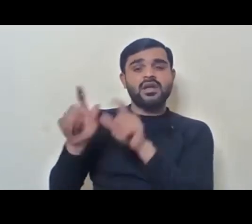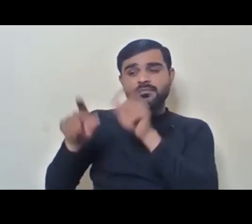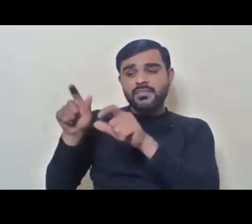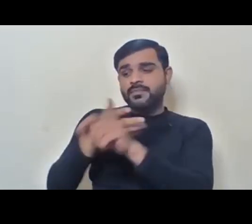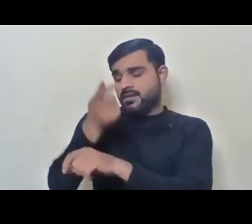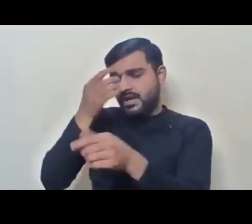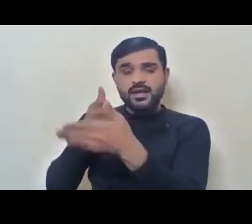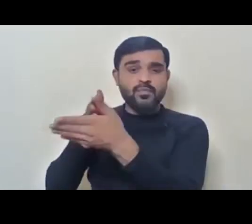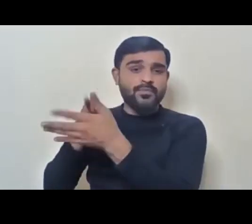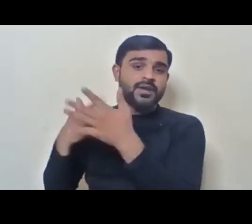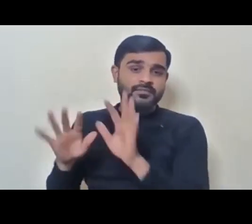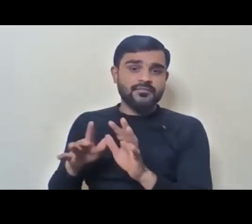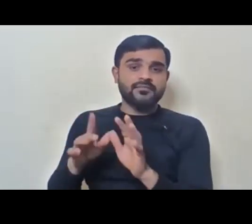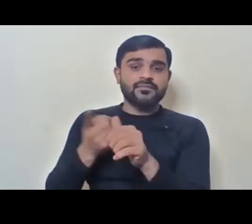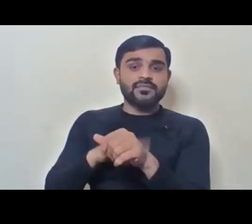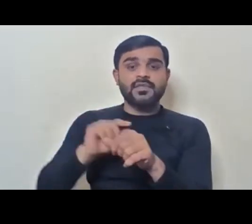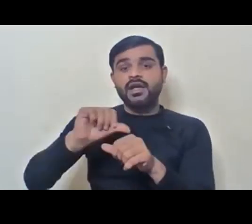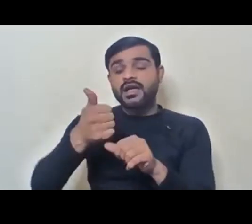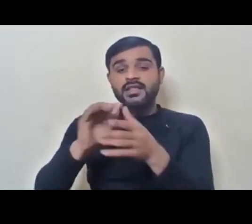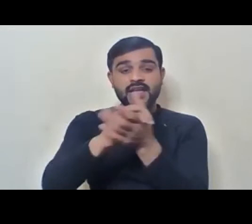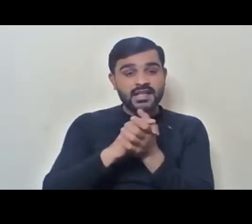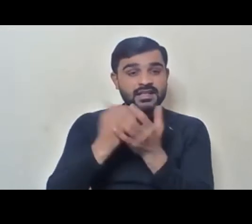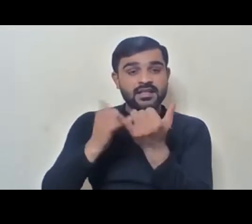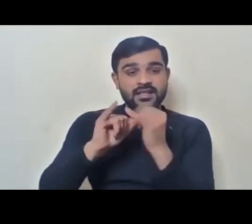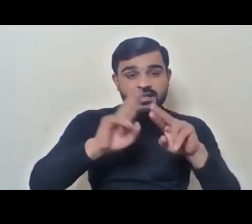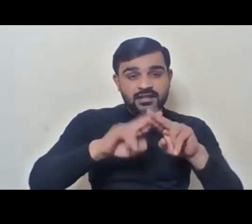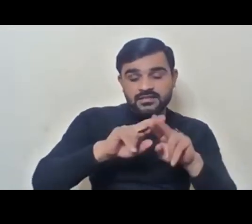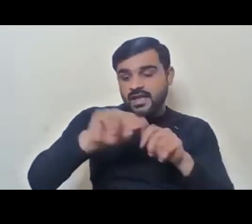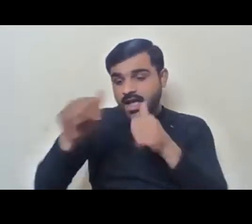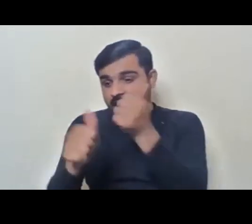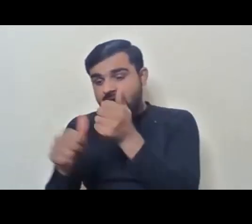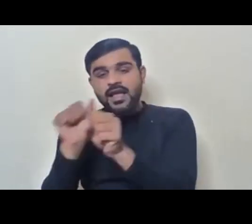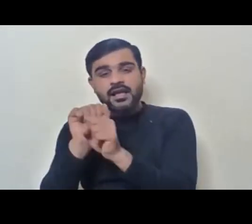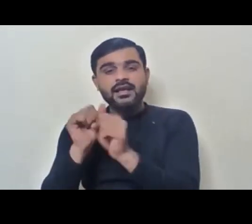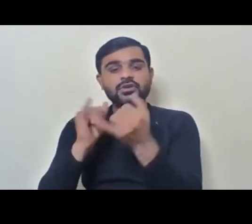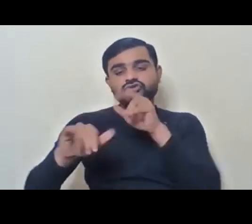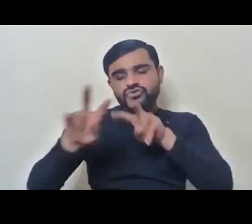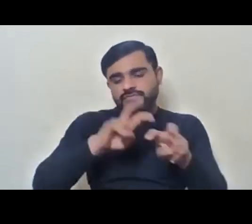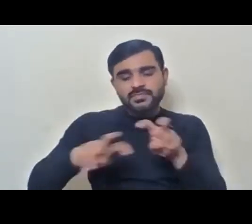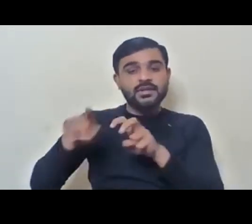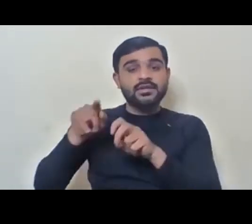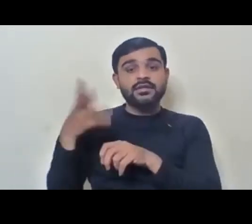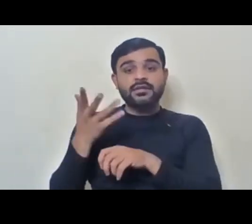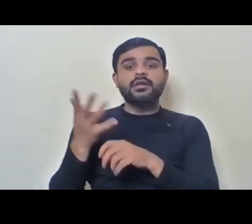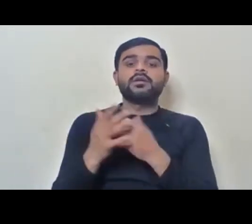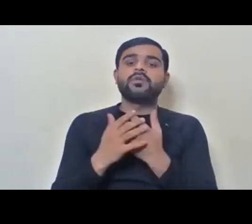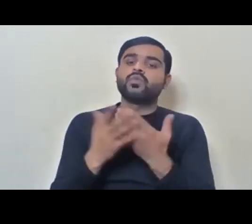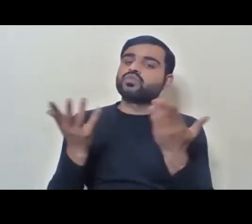from other colleagues and co workers and supervisors, because there is no,